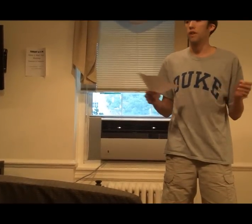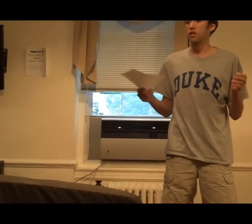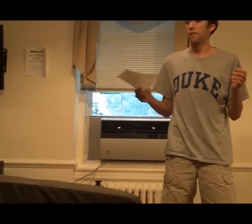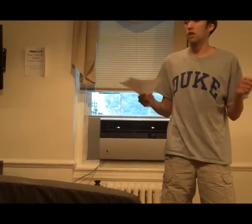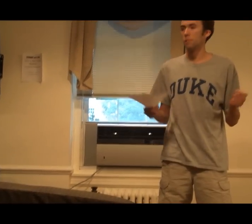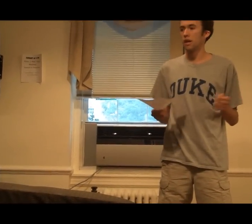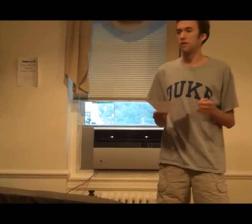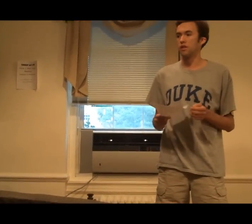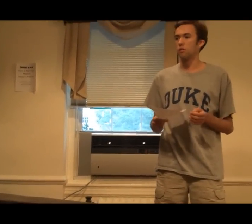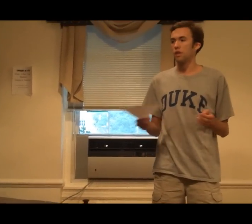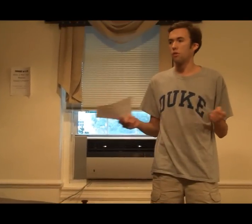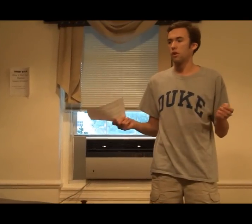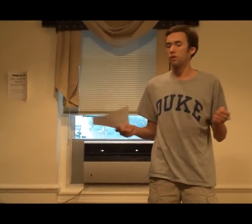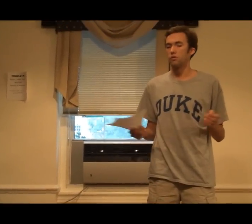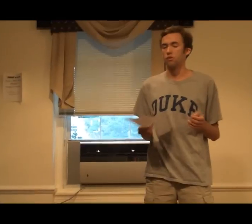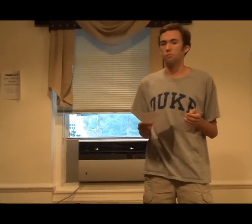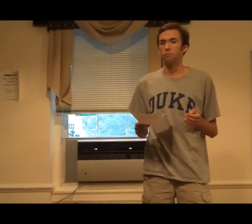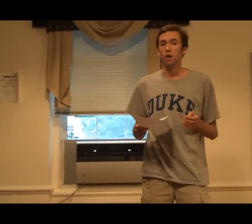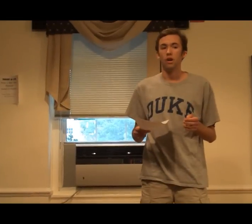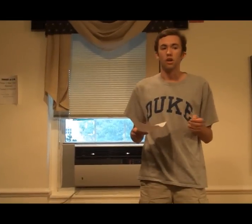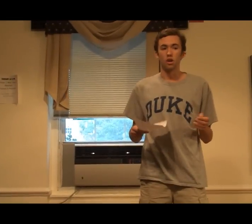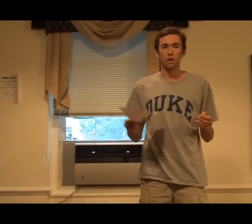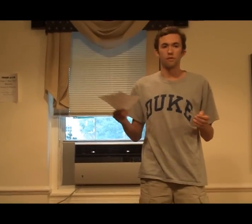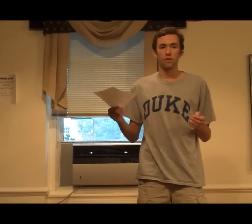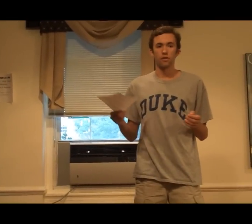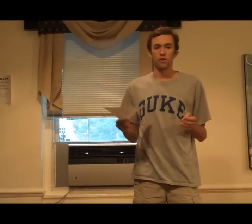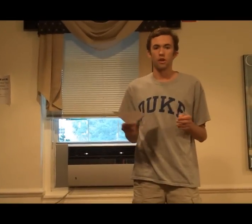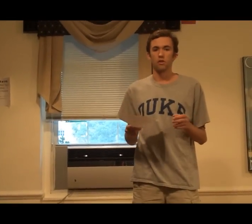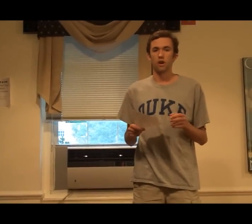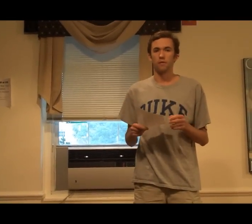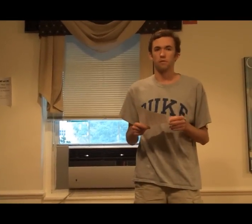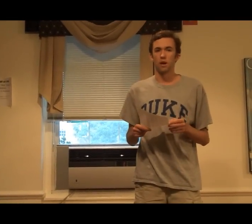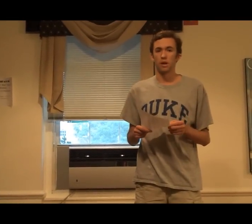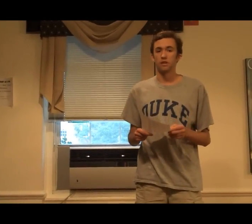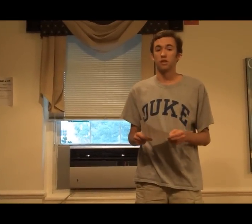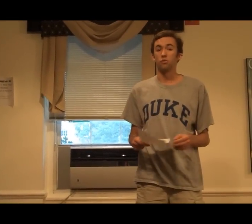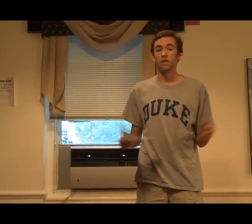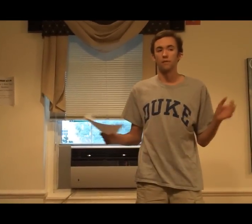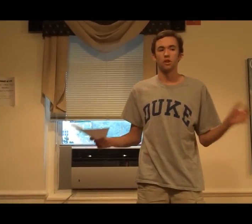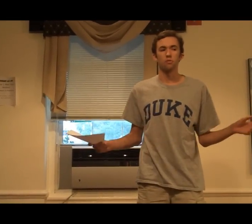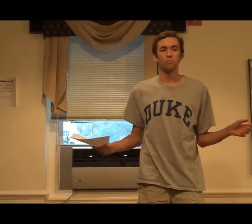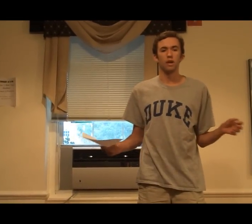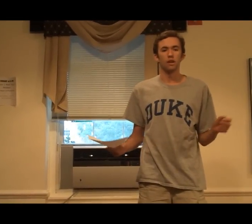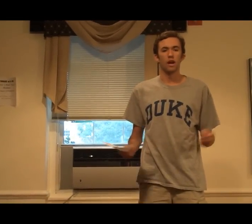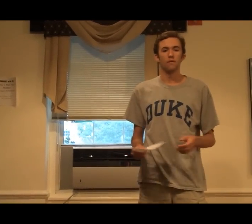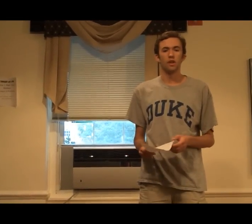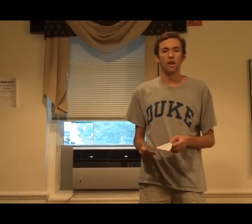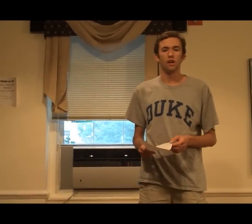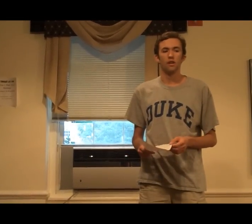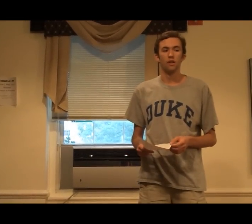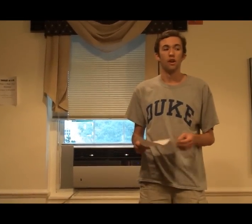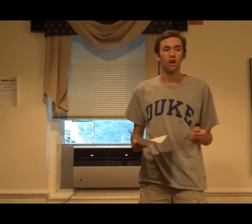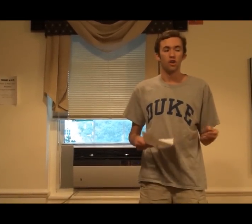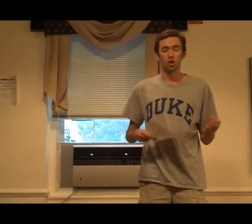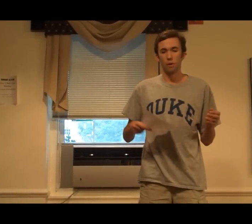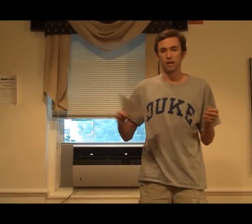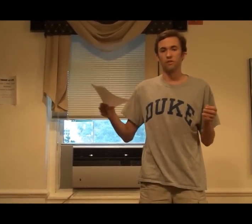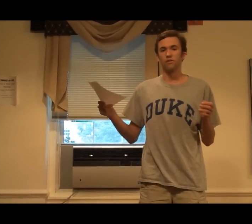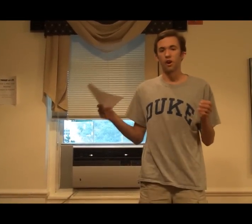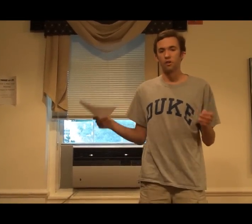eventually have a common ancestor with everyone in this room. You go back further and you have a common ancestor with every human being alive today. You go back even farther